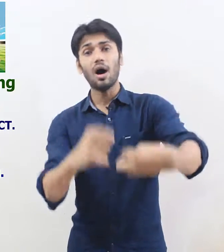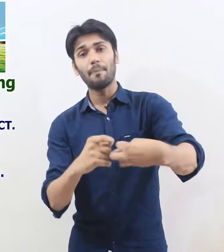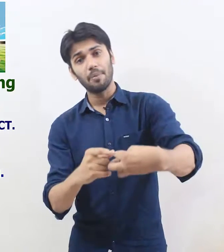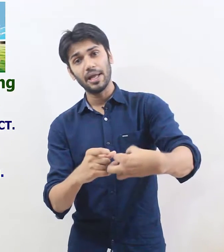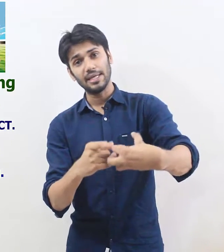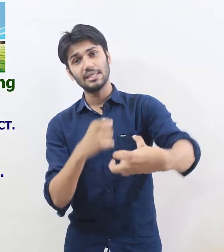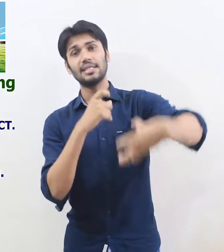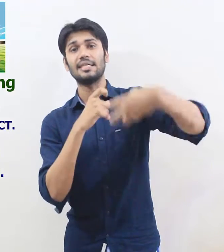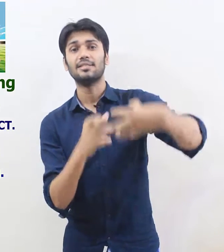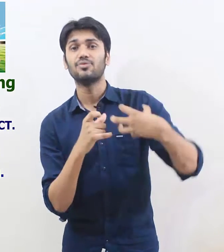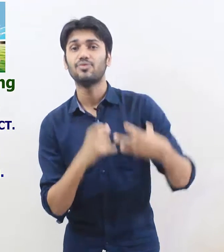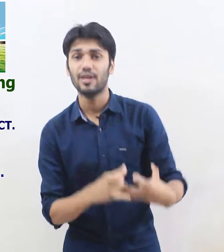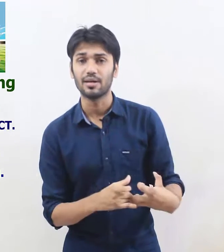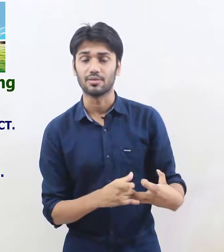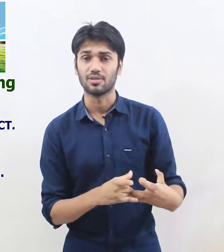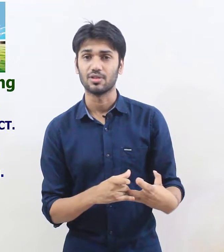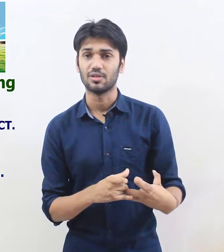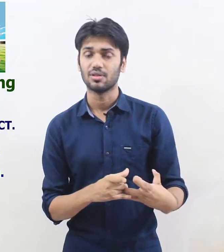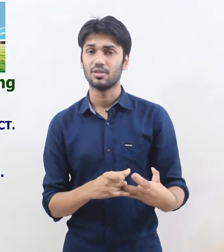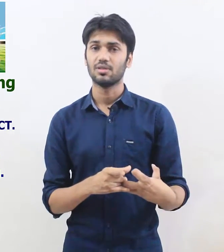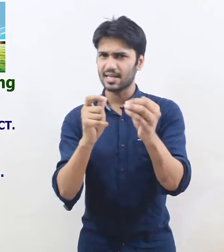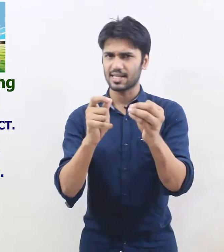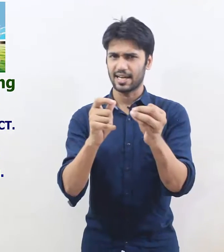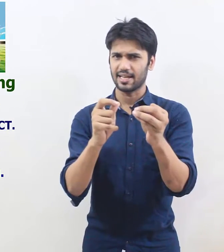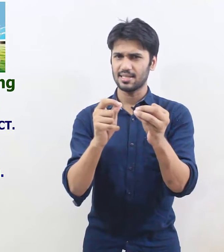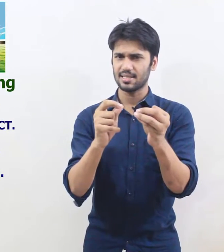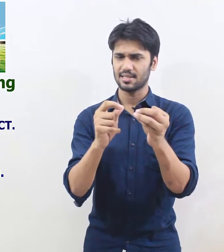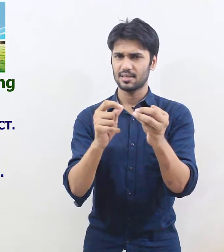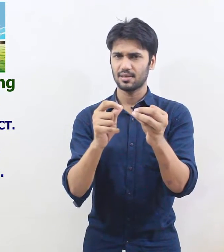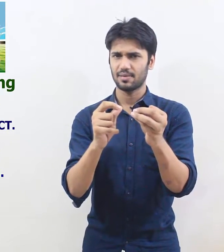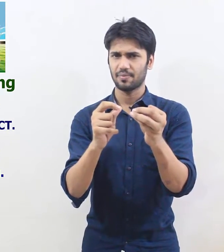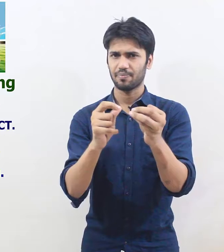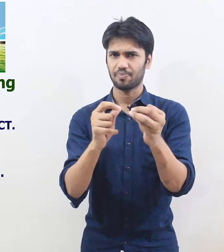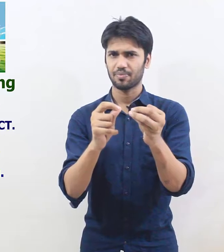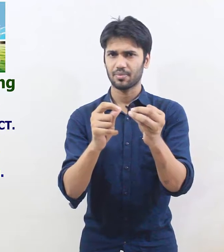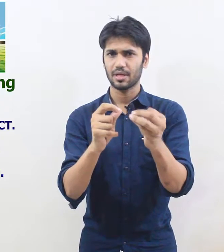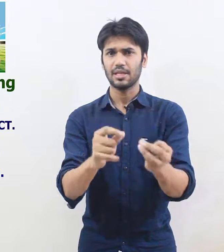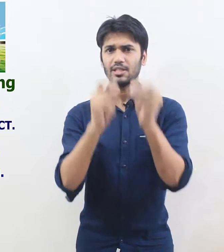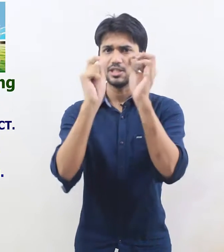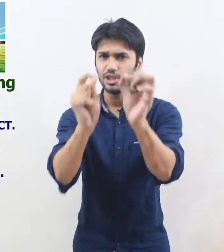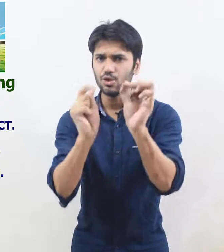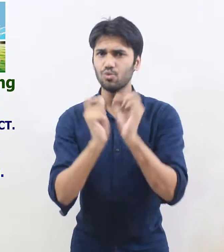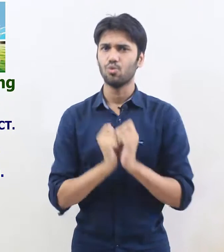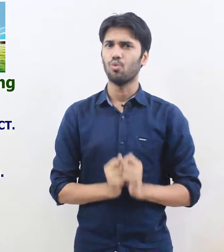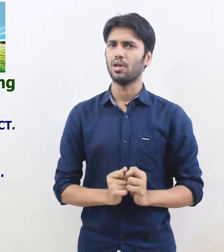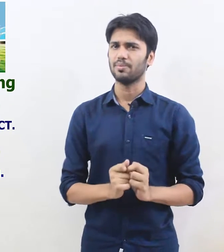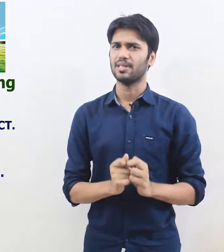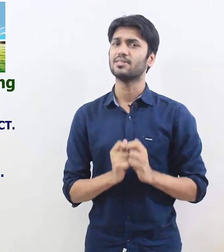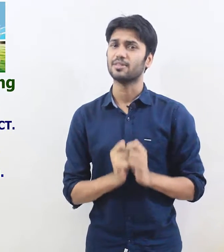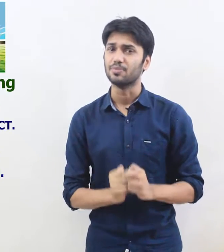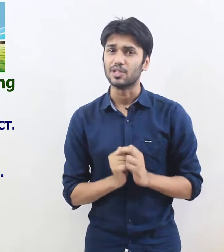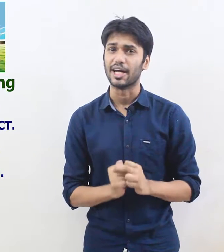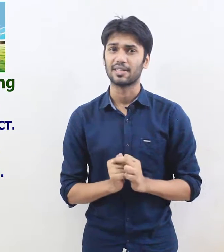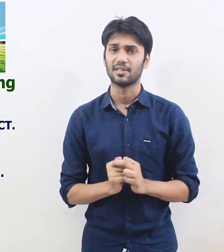are playing in the field in that case you will be the subject